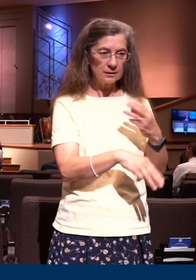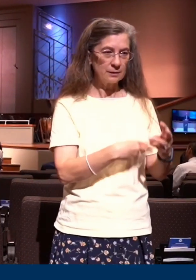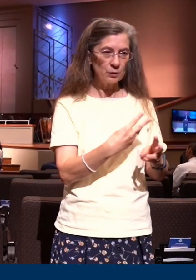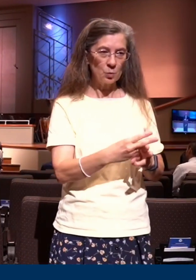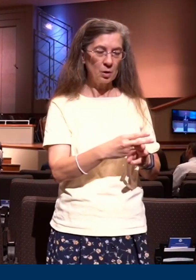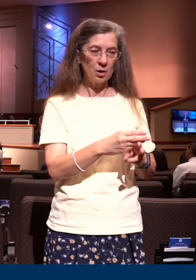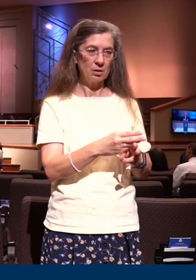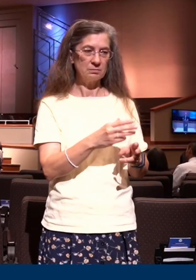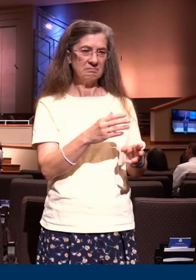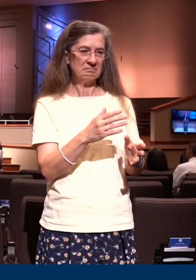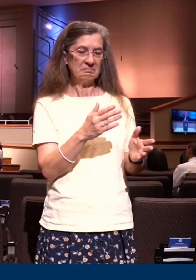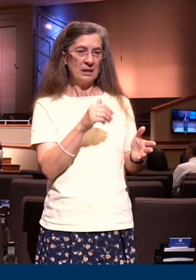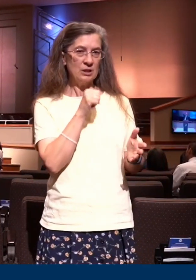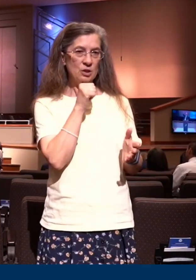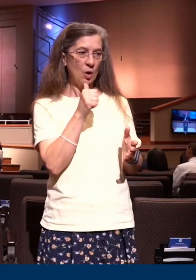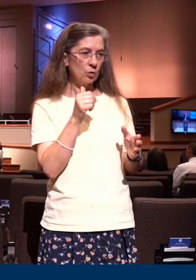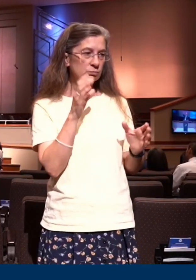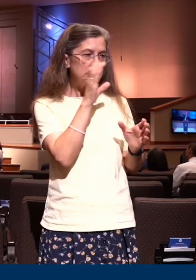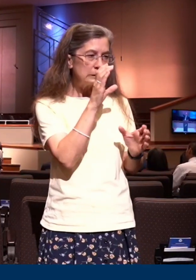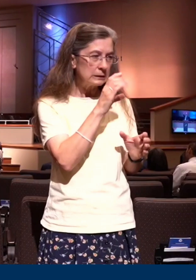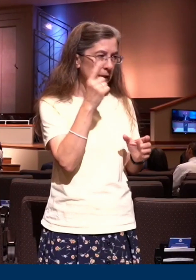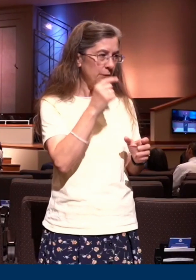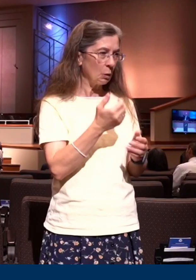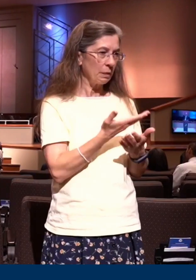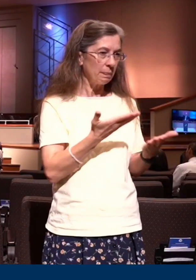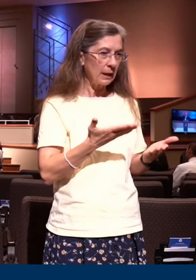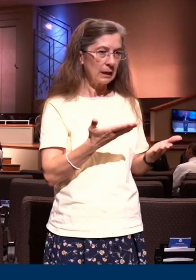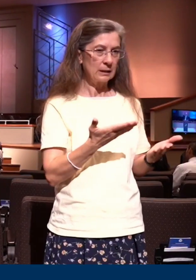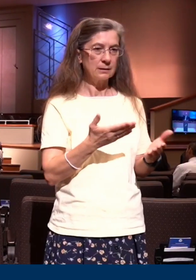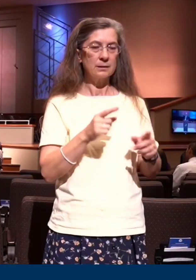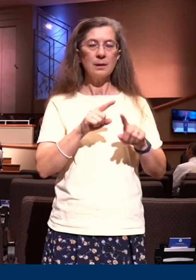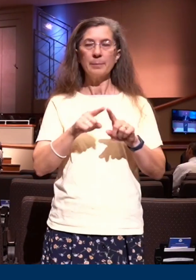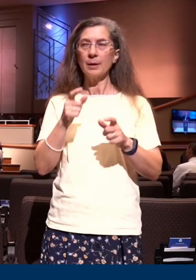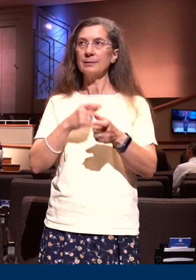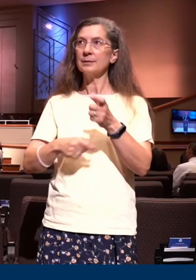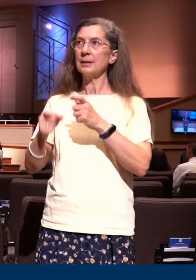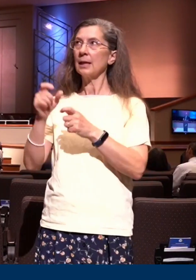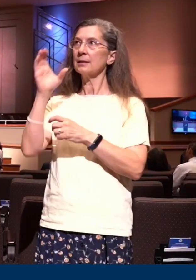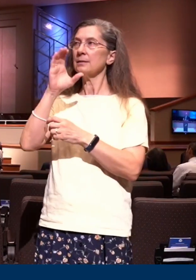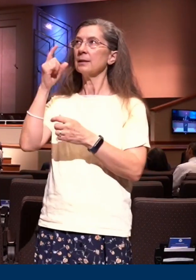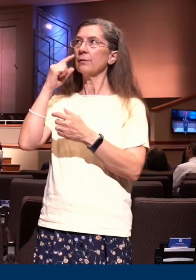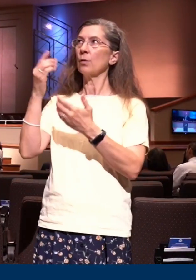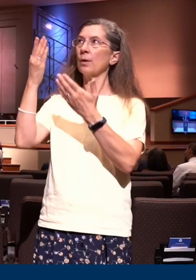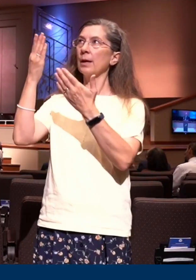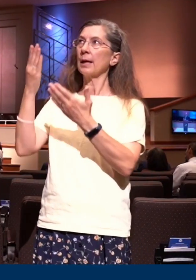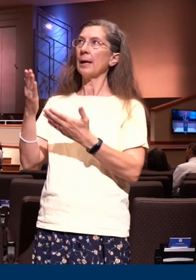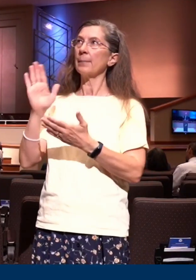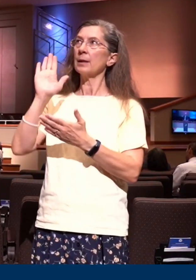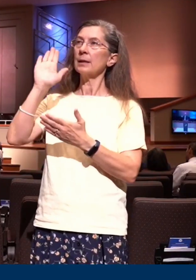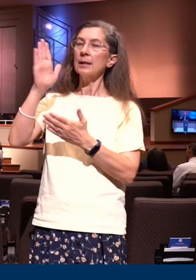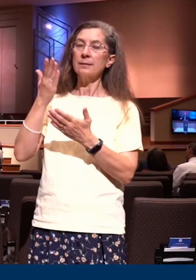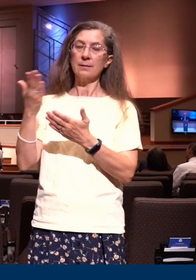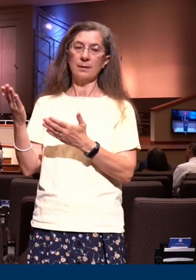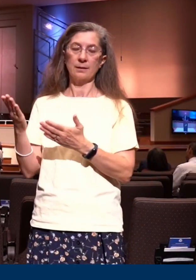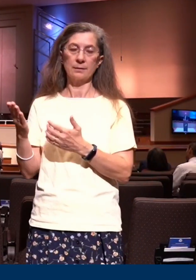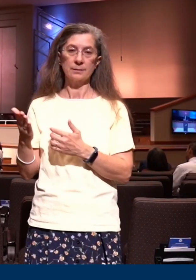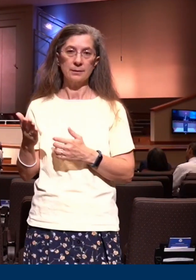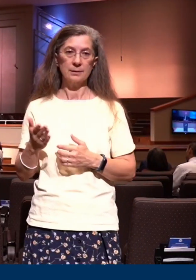things. We are to be seeking the things of God. And that's why we're here tonight. And that's why we gave tithes and offerings today.